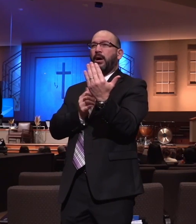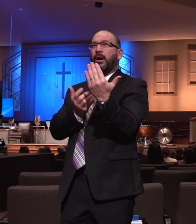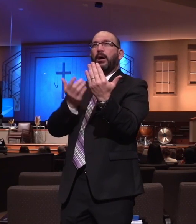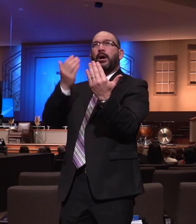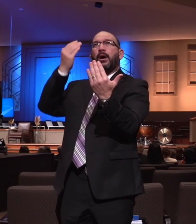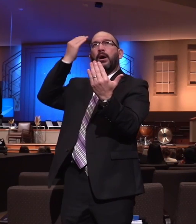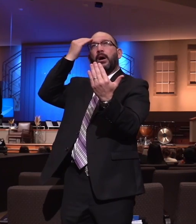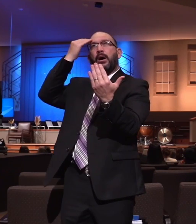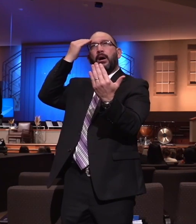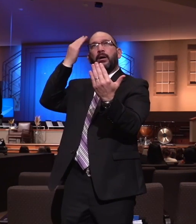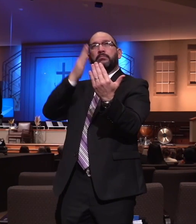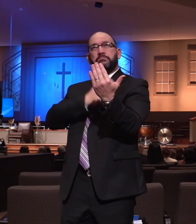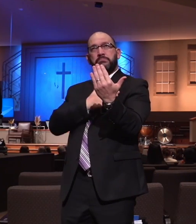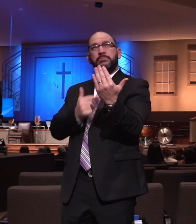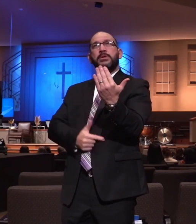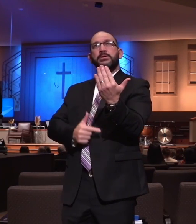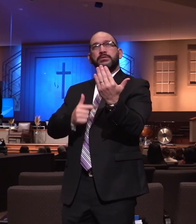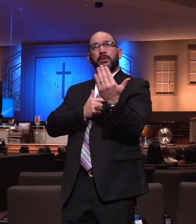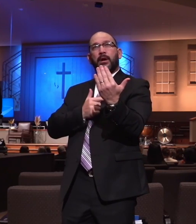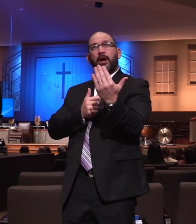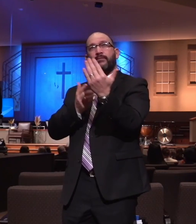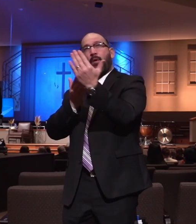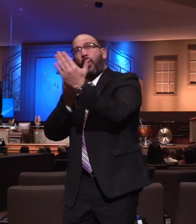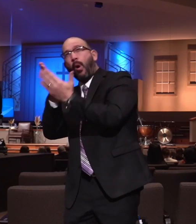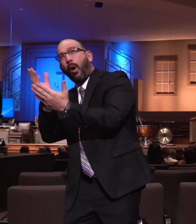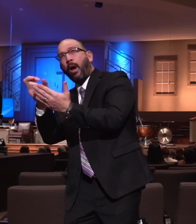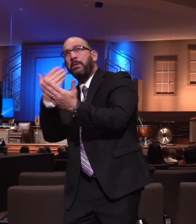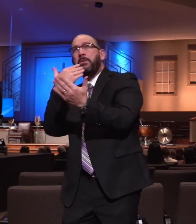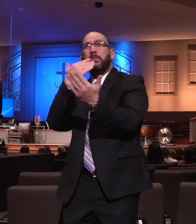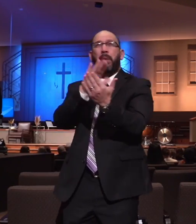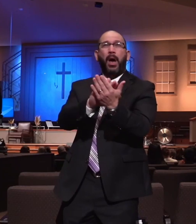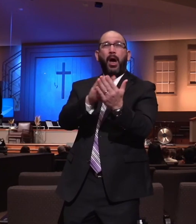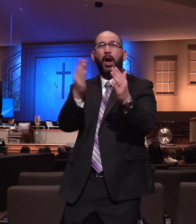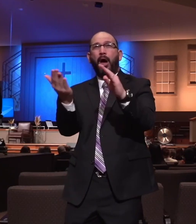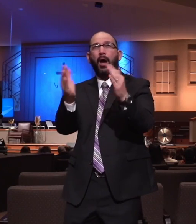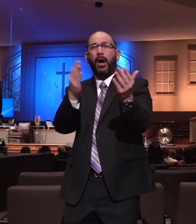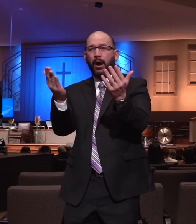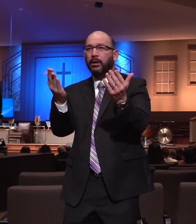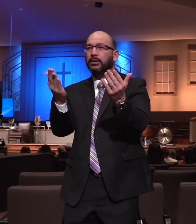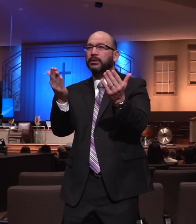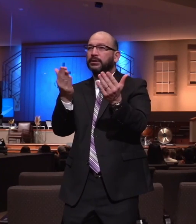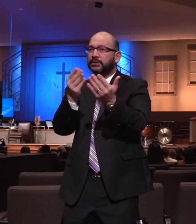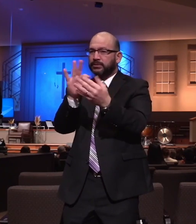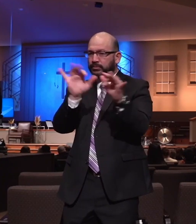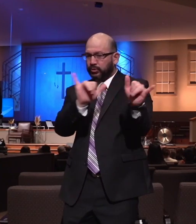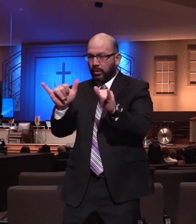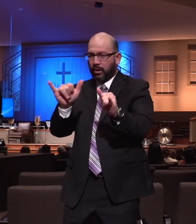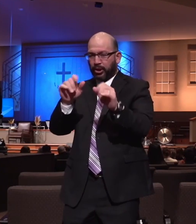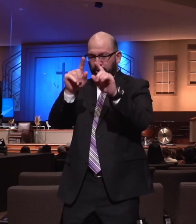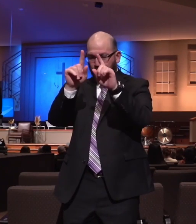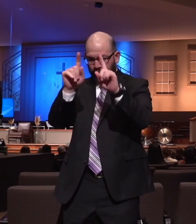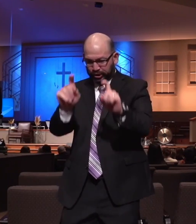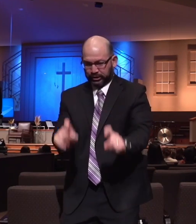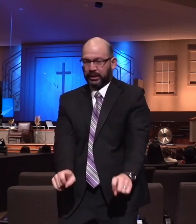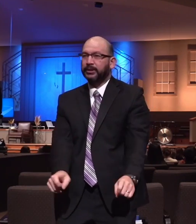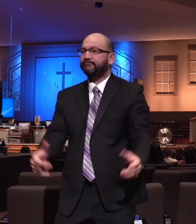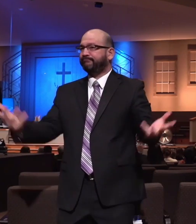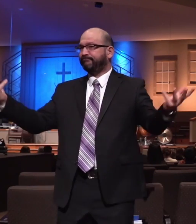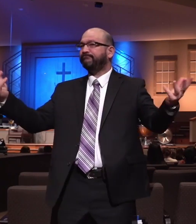about our spiritual condition. And this is called spiritual assessments. Now, John, in